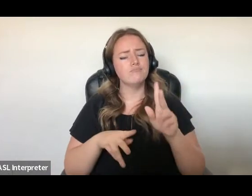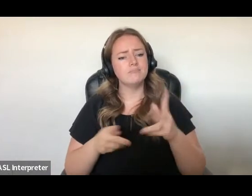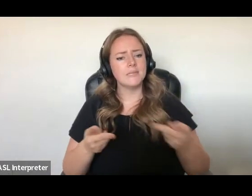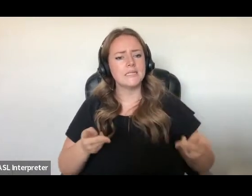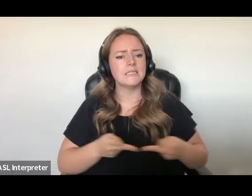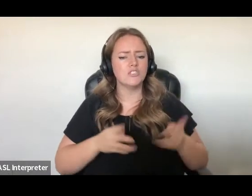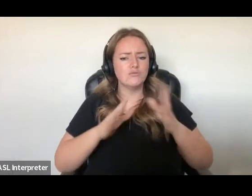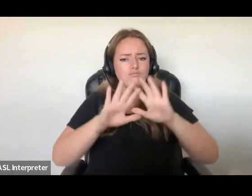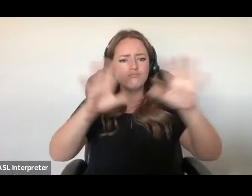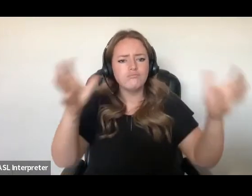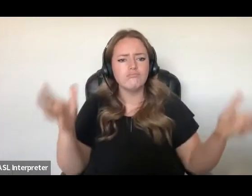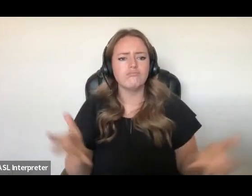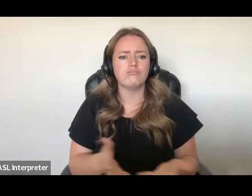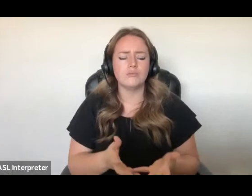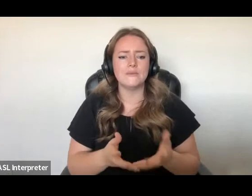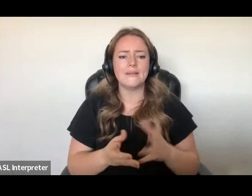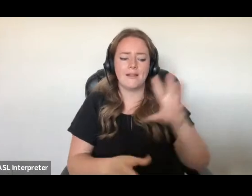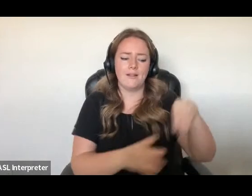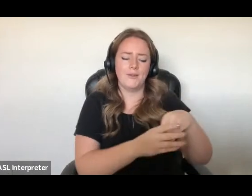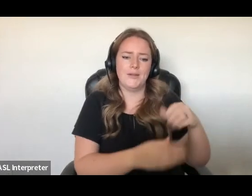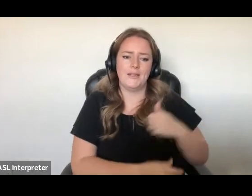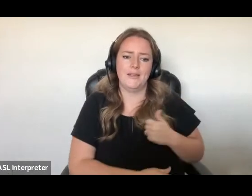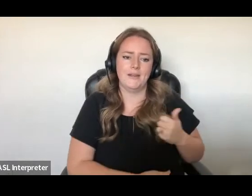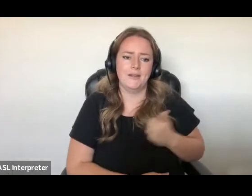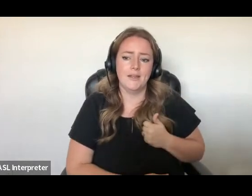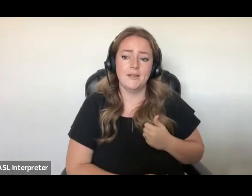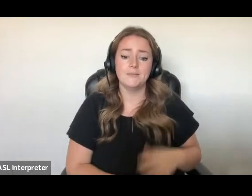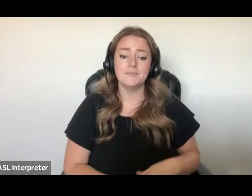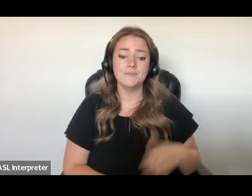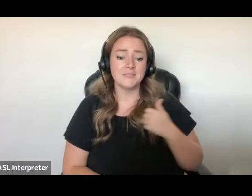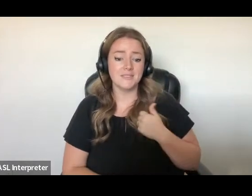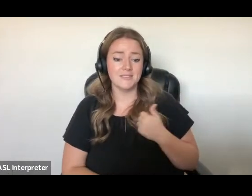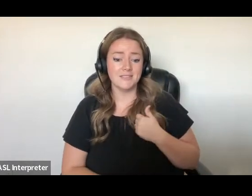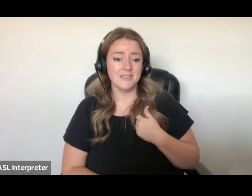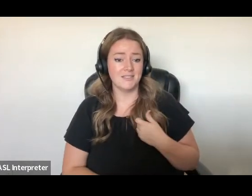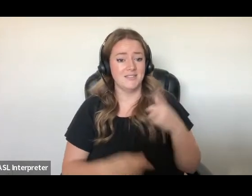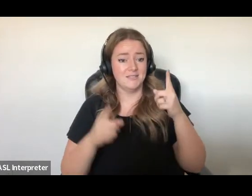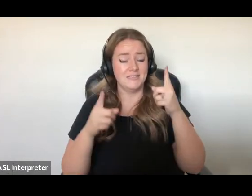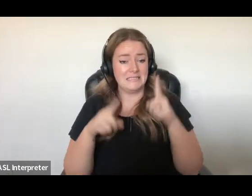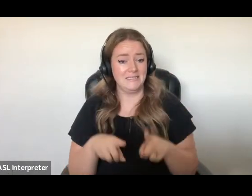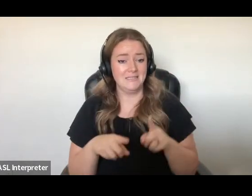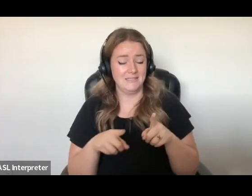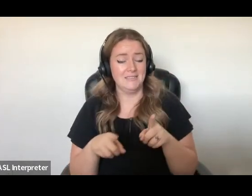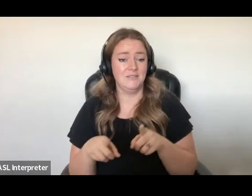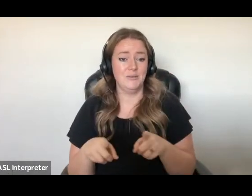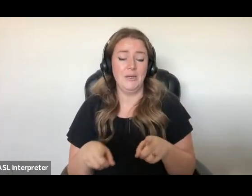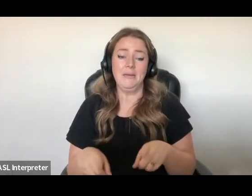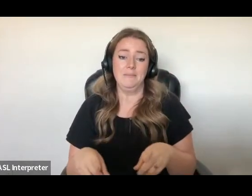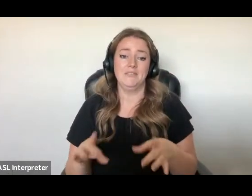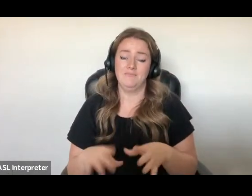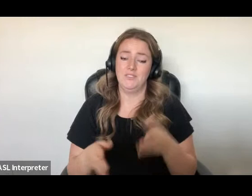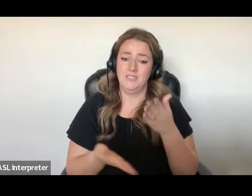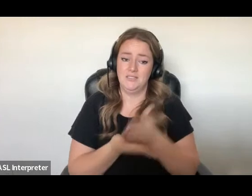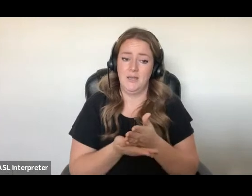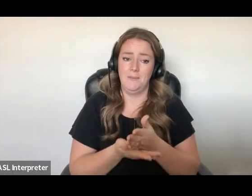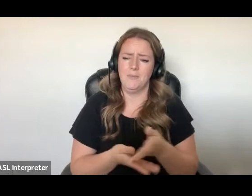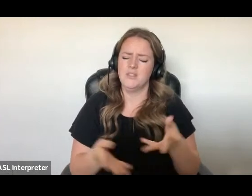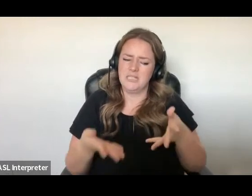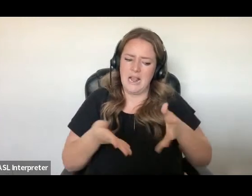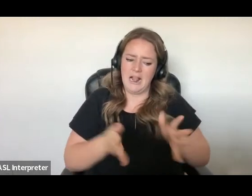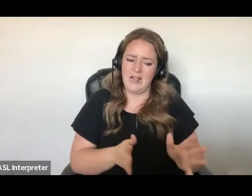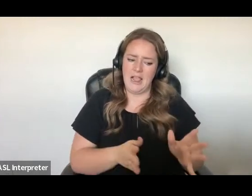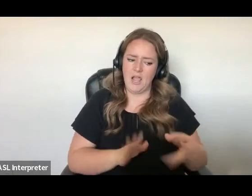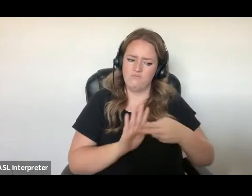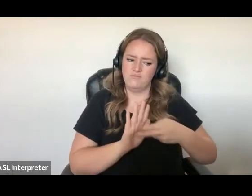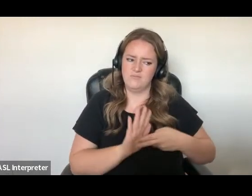BC's decision to cancel its immigration detention contract with the Canada Border Services Agency that allowed provincial jails to be used for